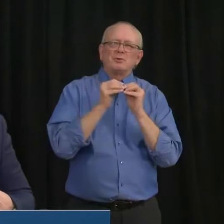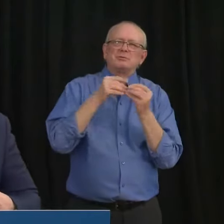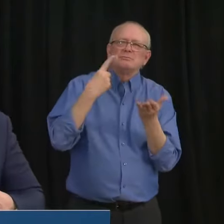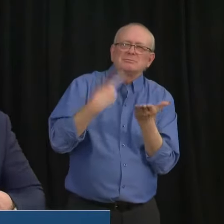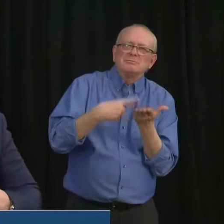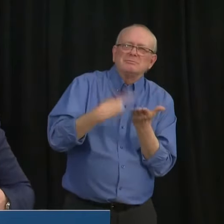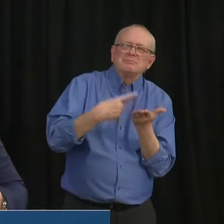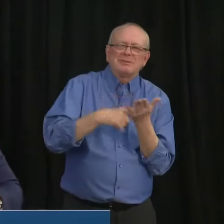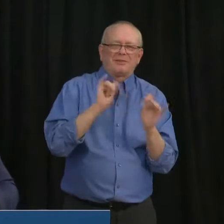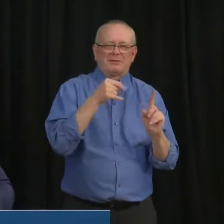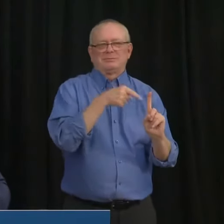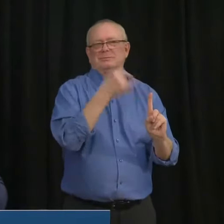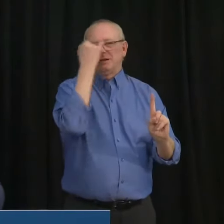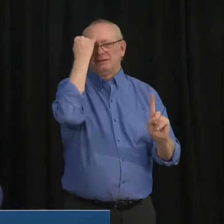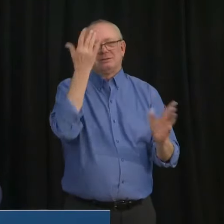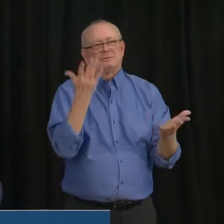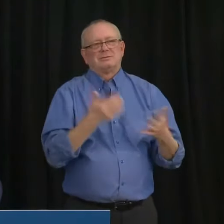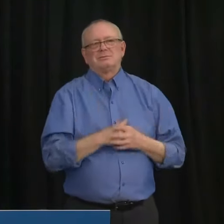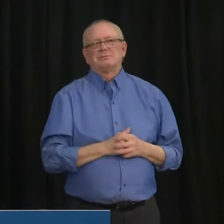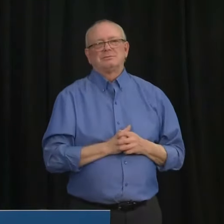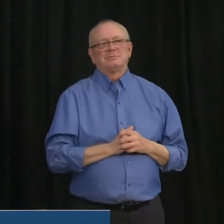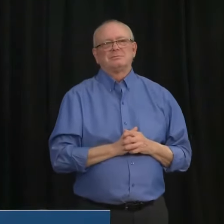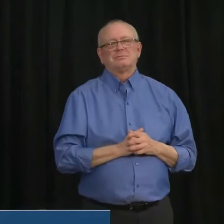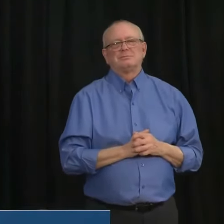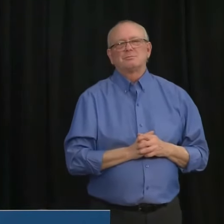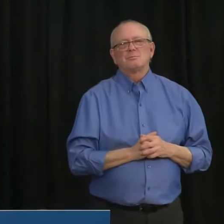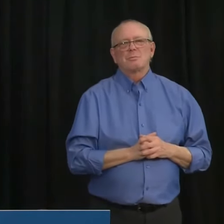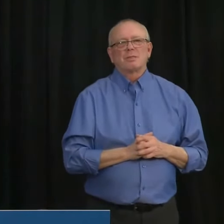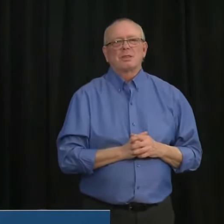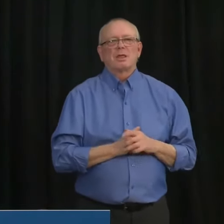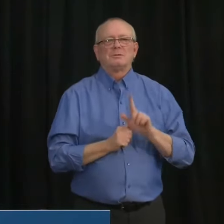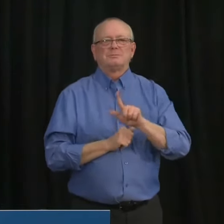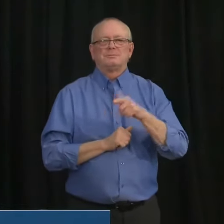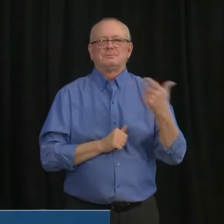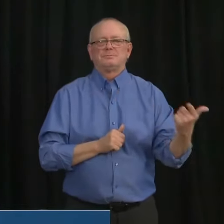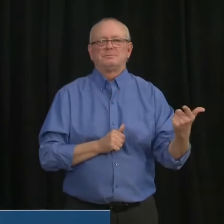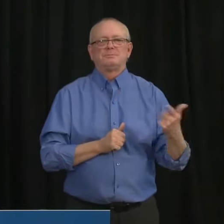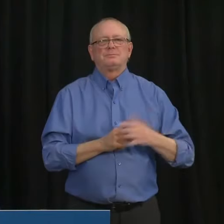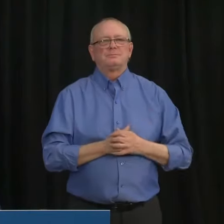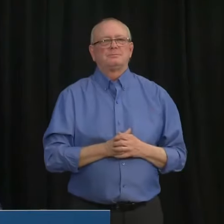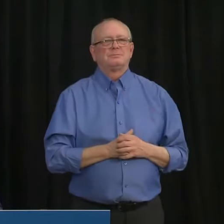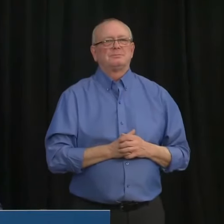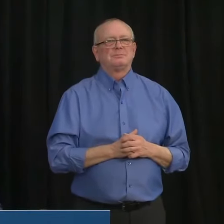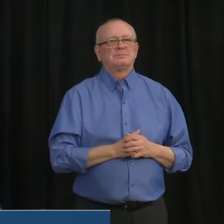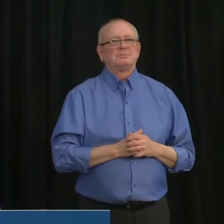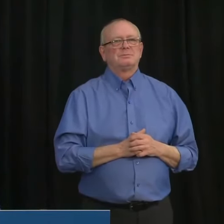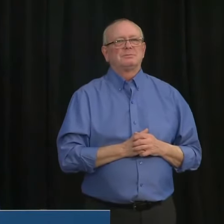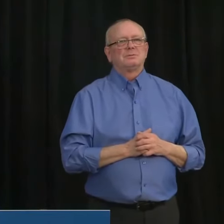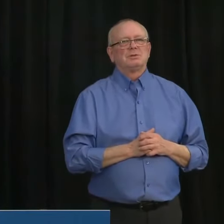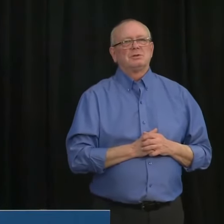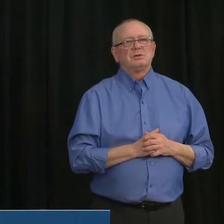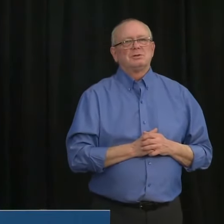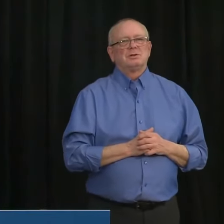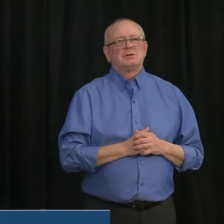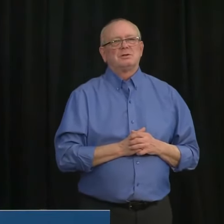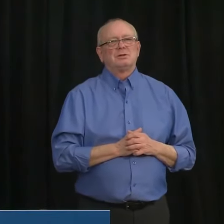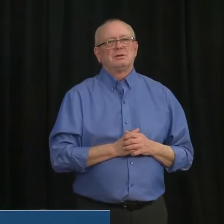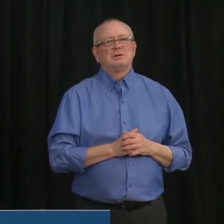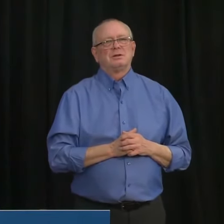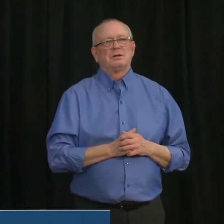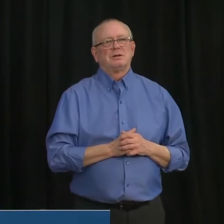Operator, can you please put through the next caller? Our next question comes from Lisa Corbella of Post Media. Your line is open.